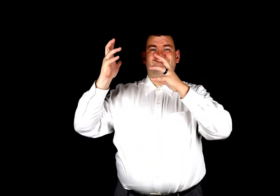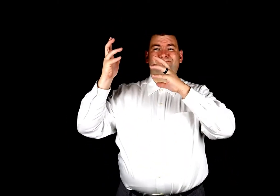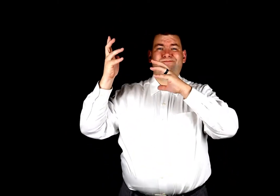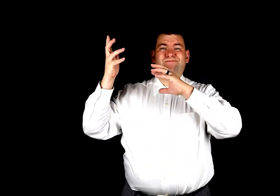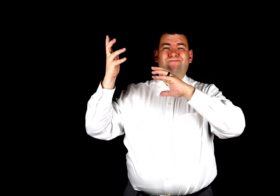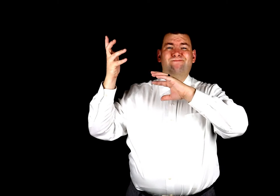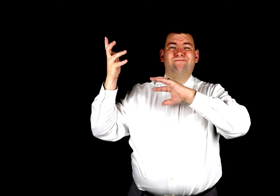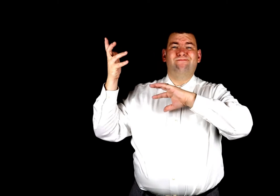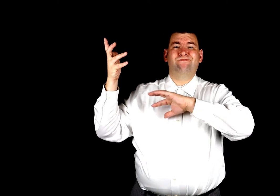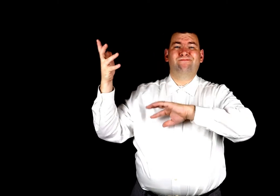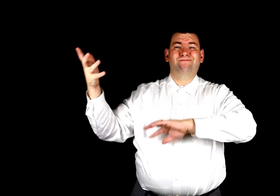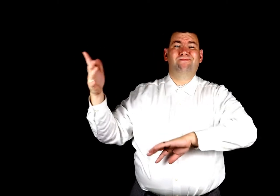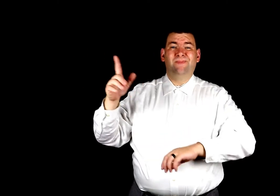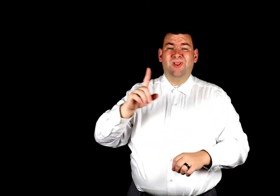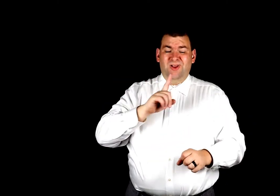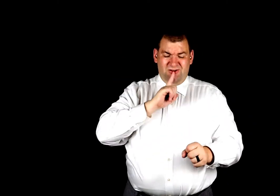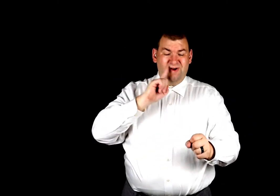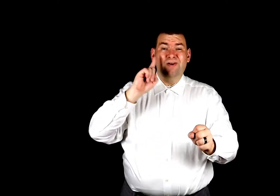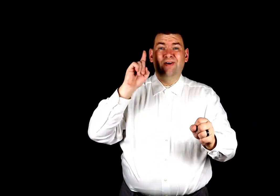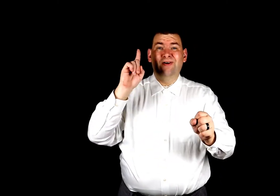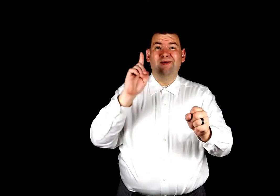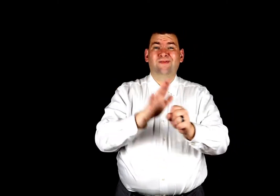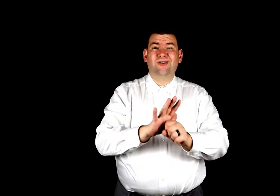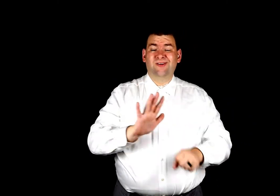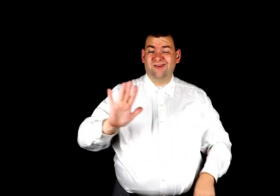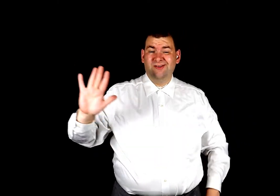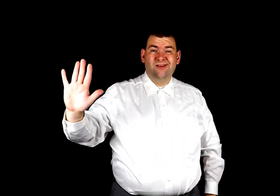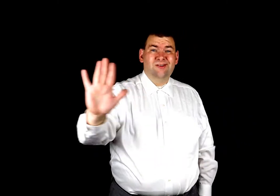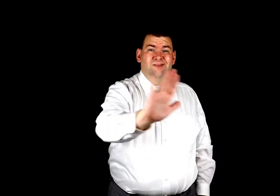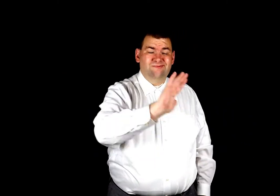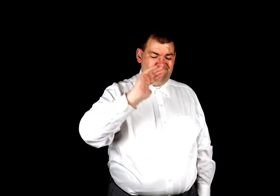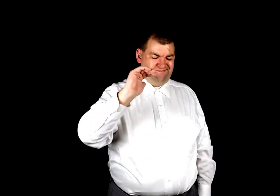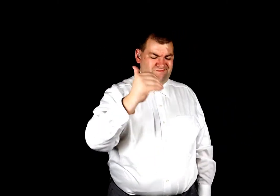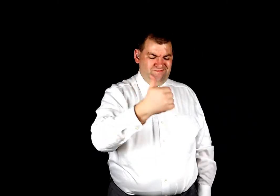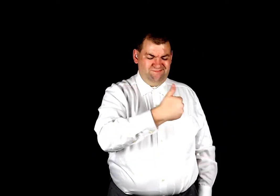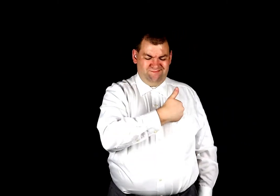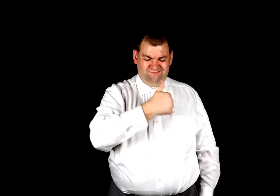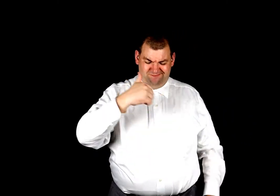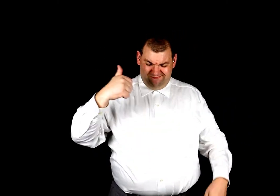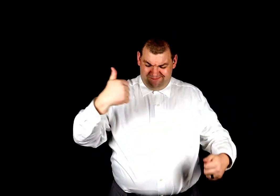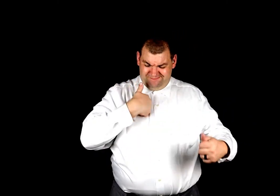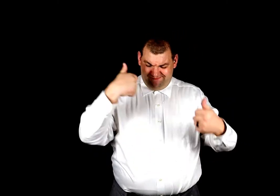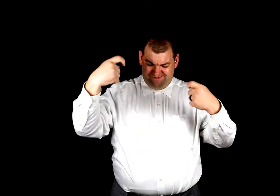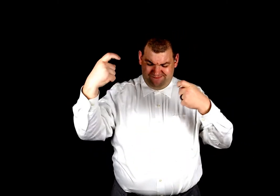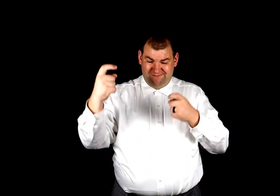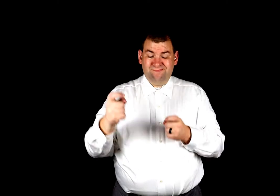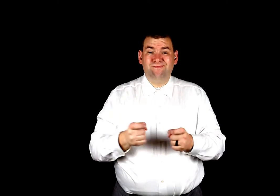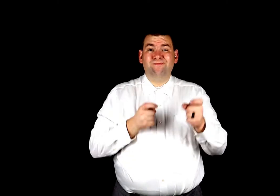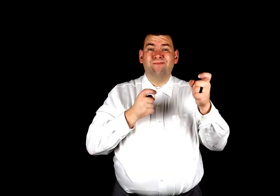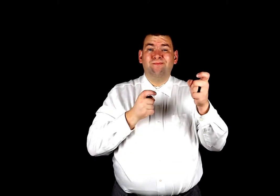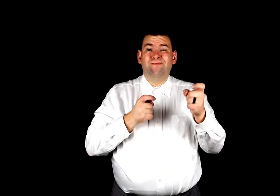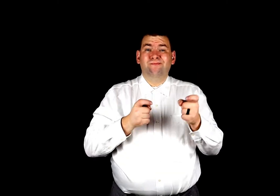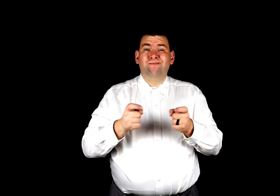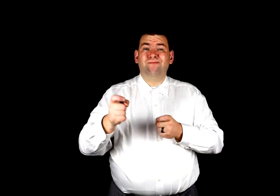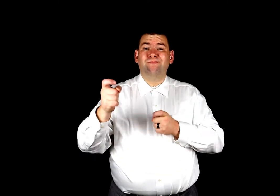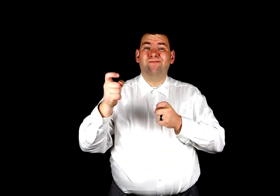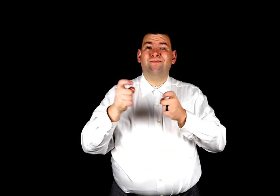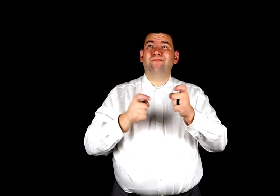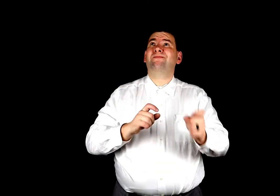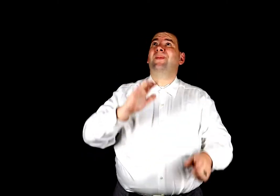flaw, confirm Thy soul in self